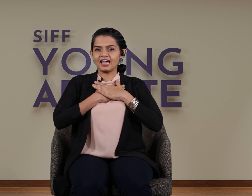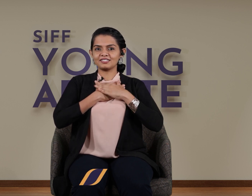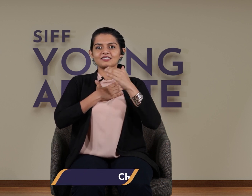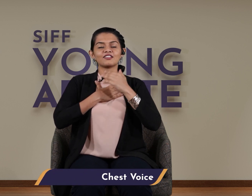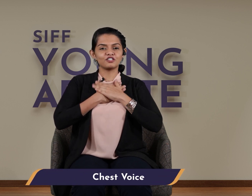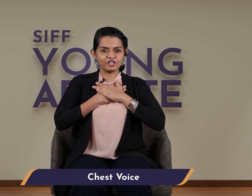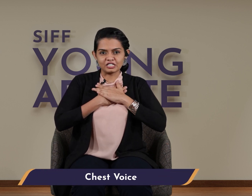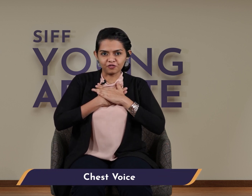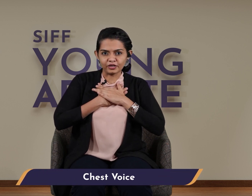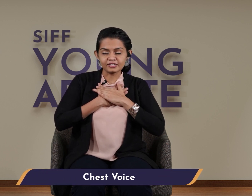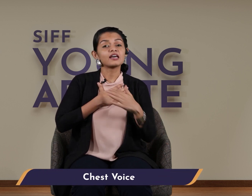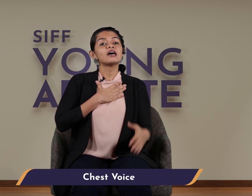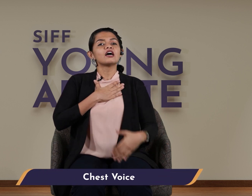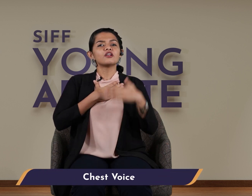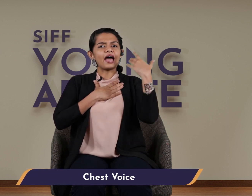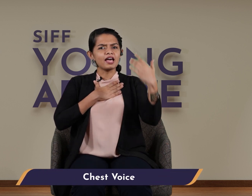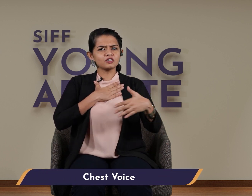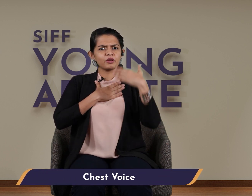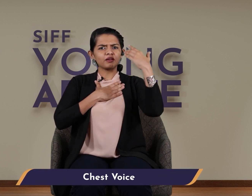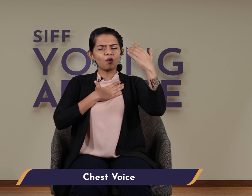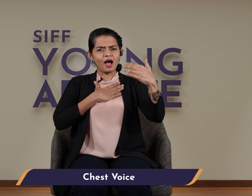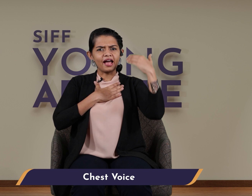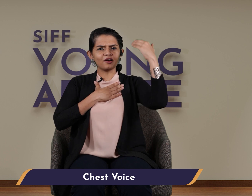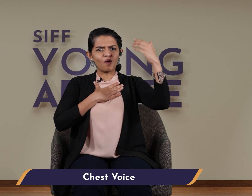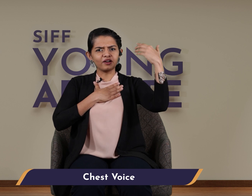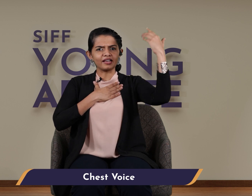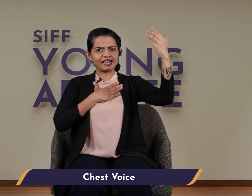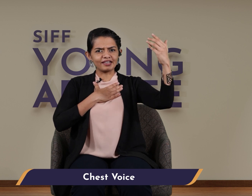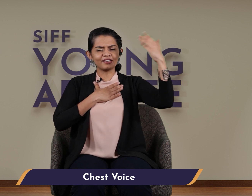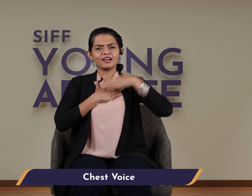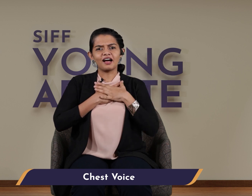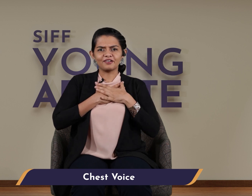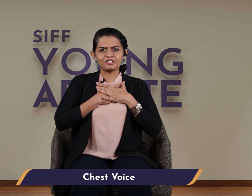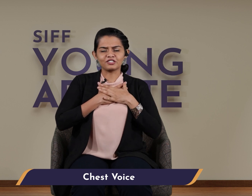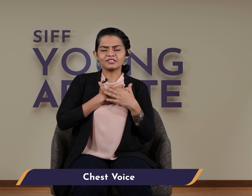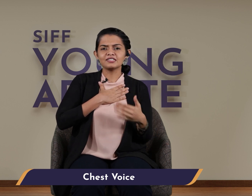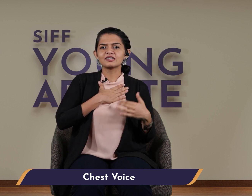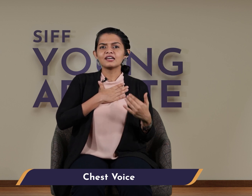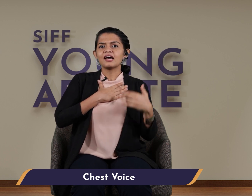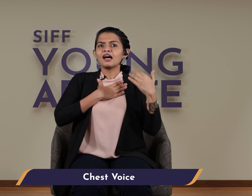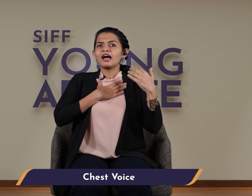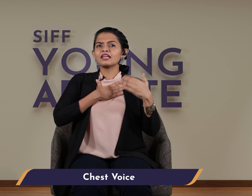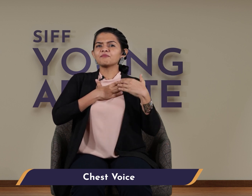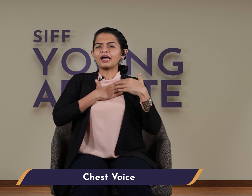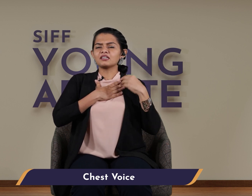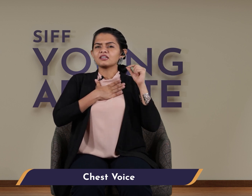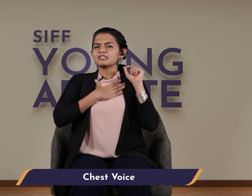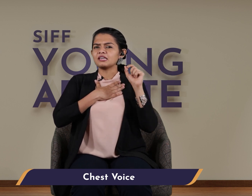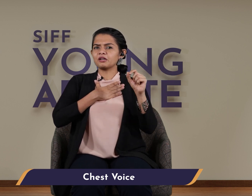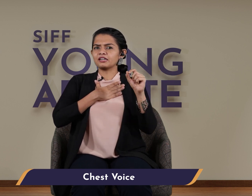that's the chest voice now as we go higher on in our registers it might seem a